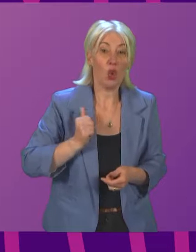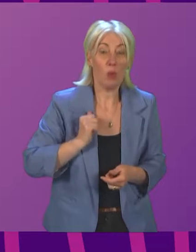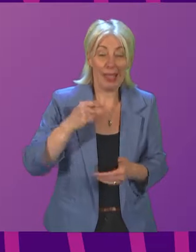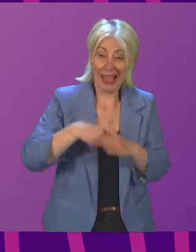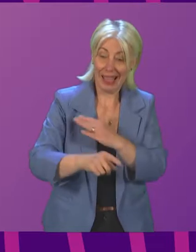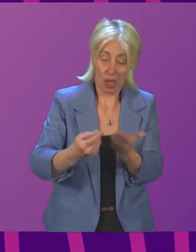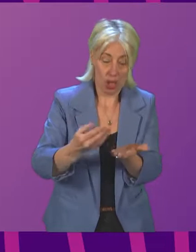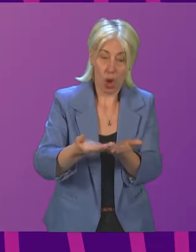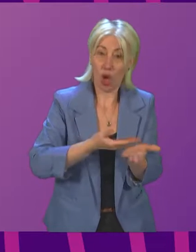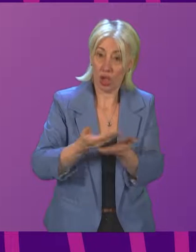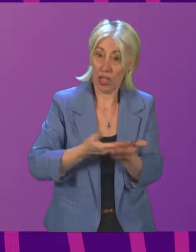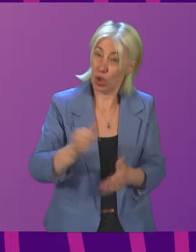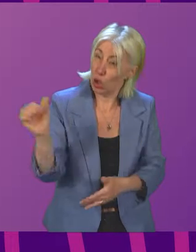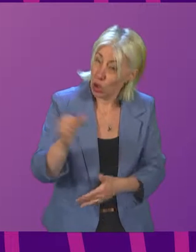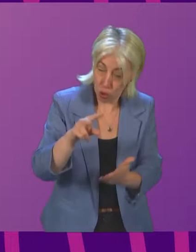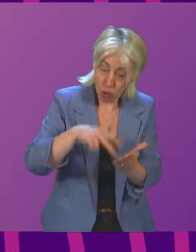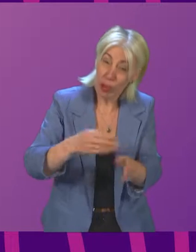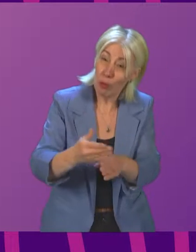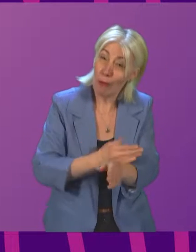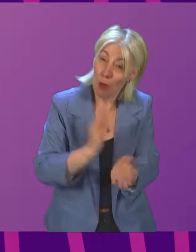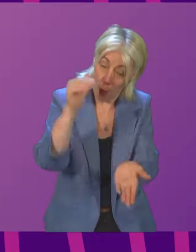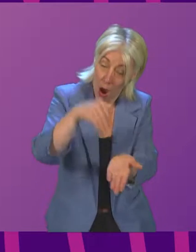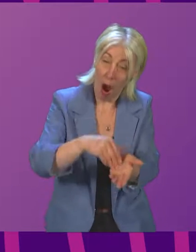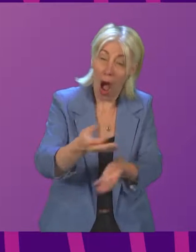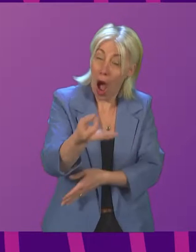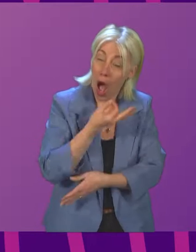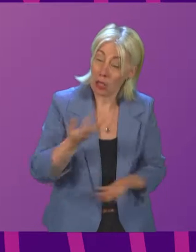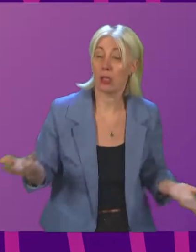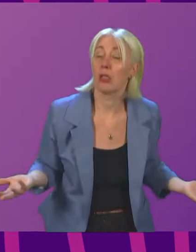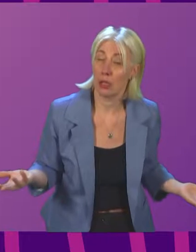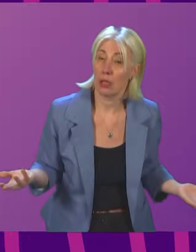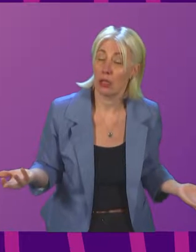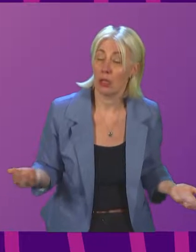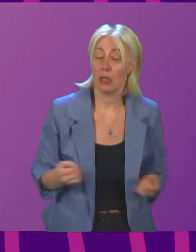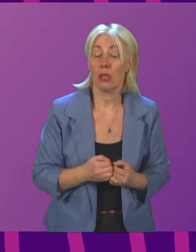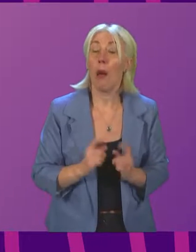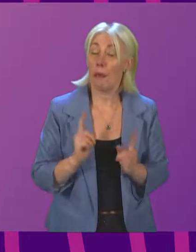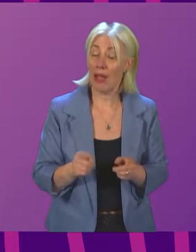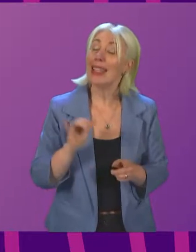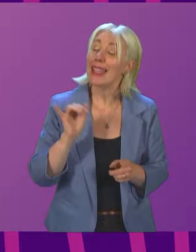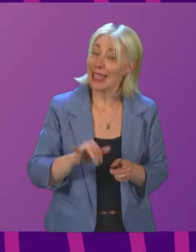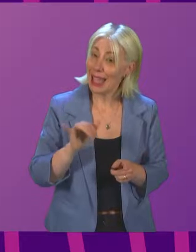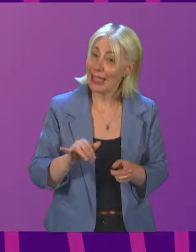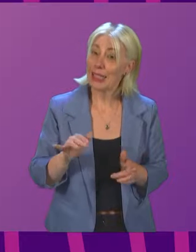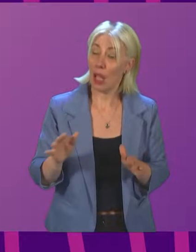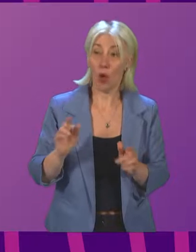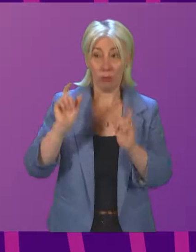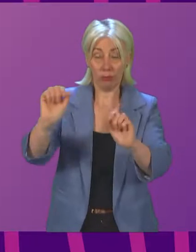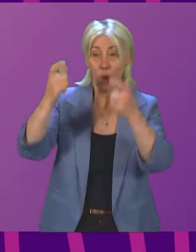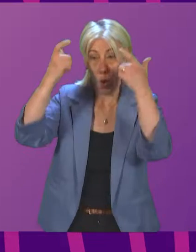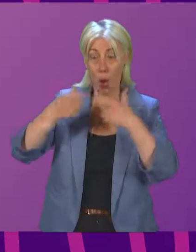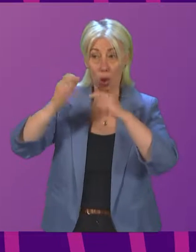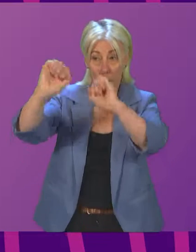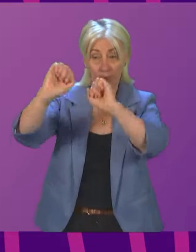obviously he does not know. So he should really read these things before he comes to ask these questions. And it is the case that discretion will remain with the court.